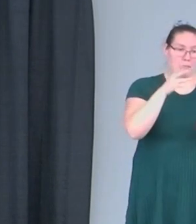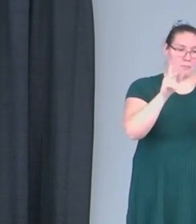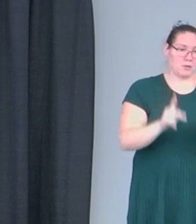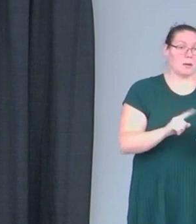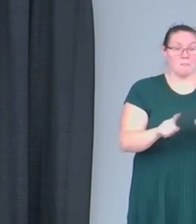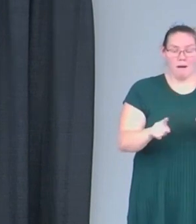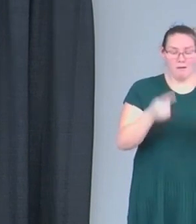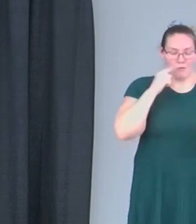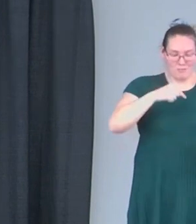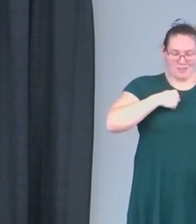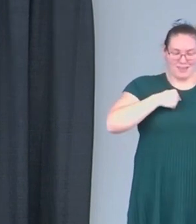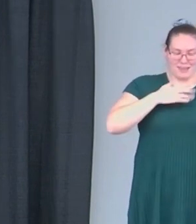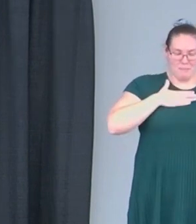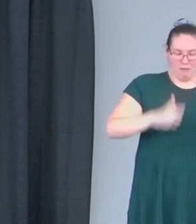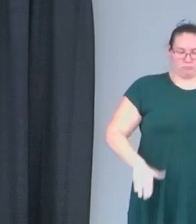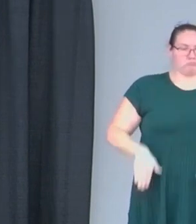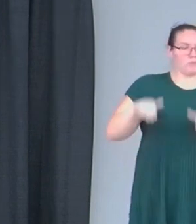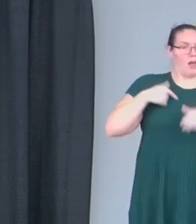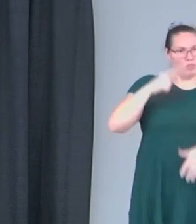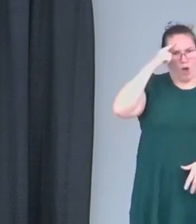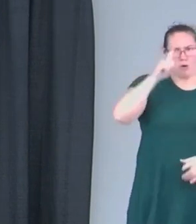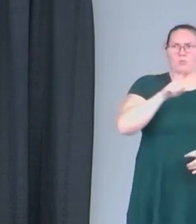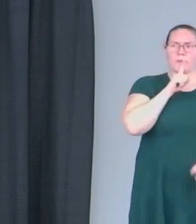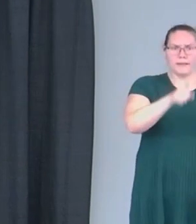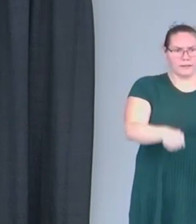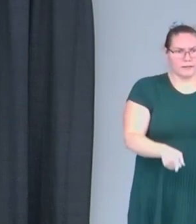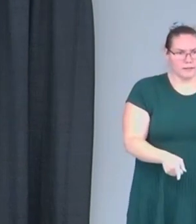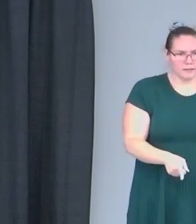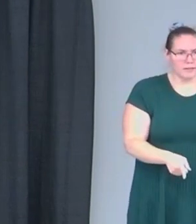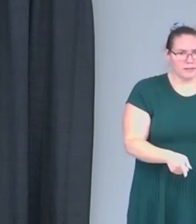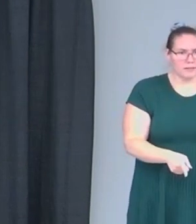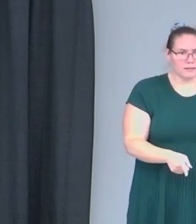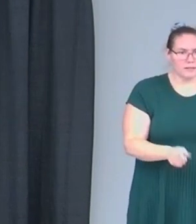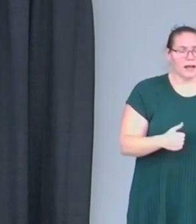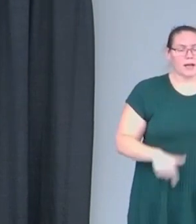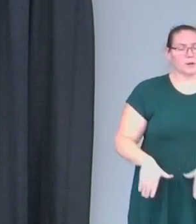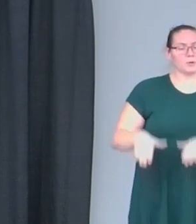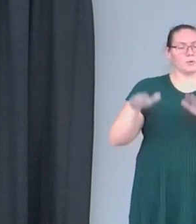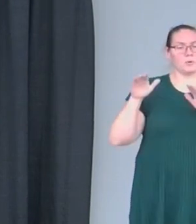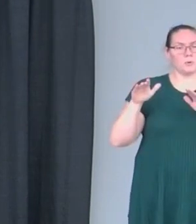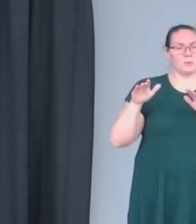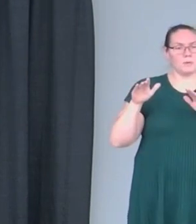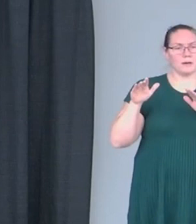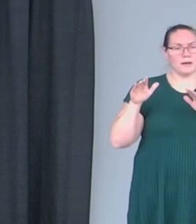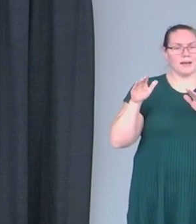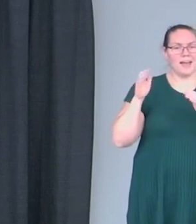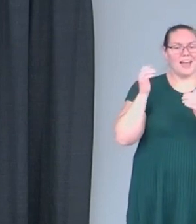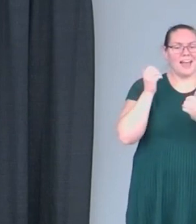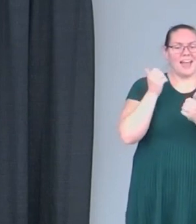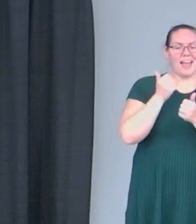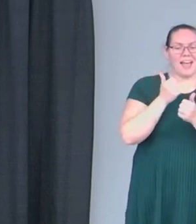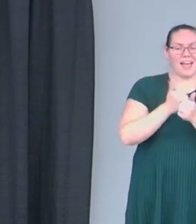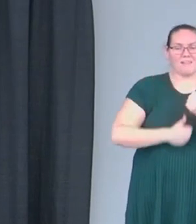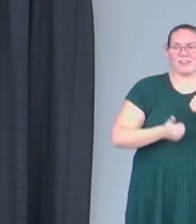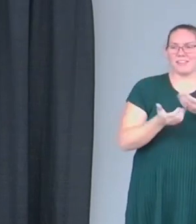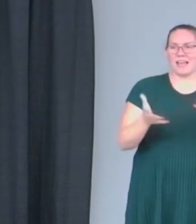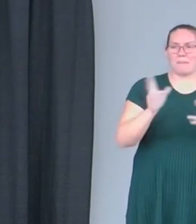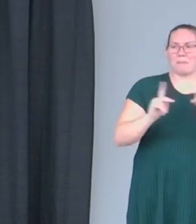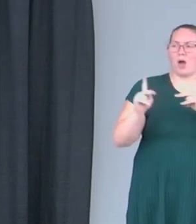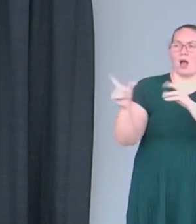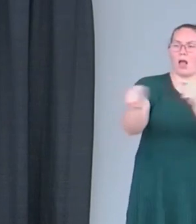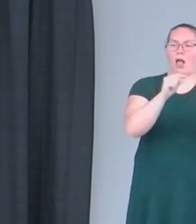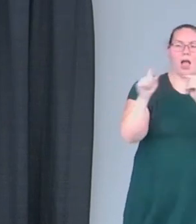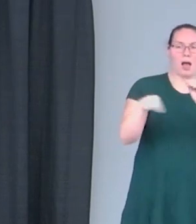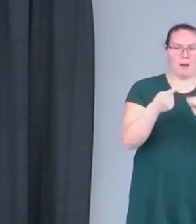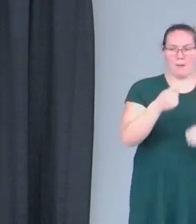But for me, I thought that was real. When I grew up, I embodied every stereotype that I heard. Okay,